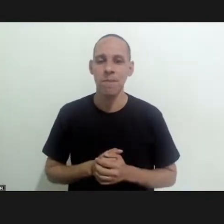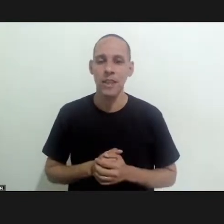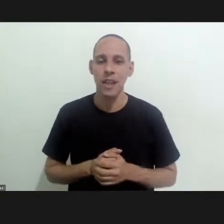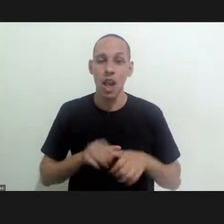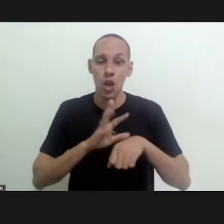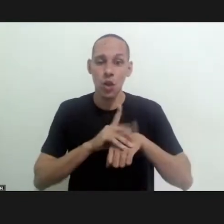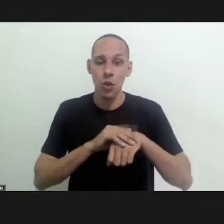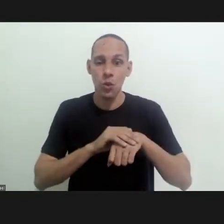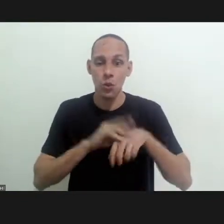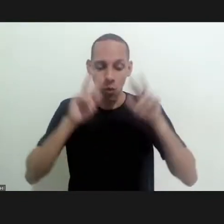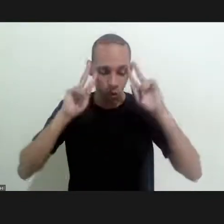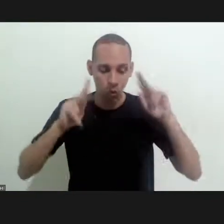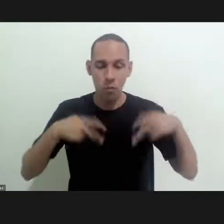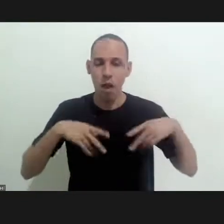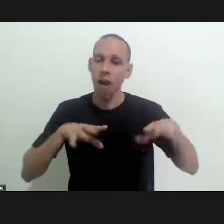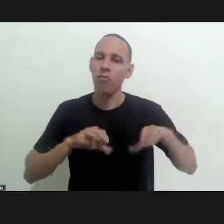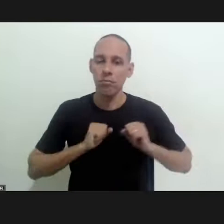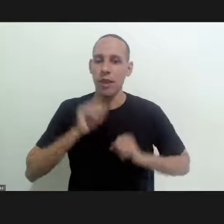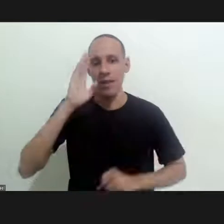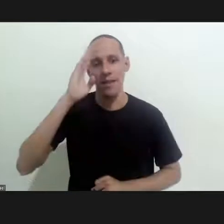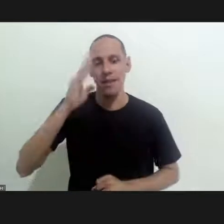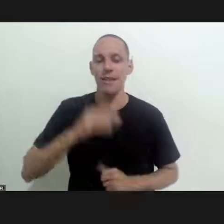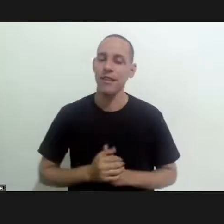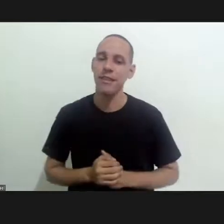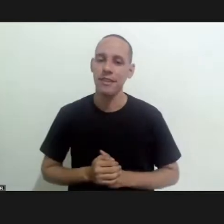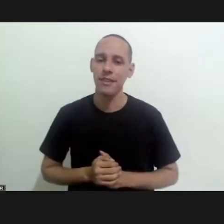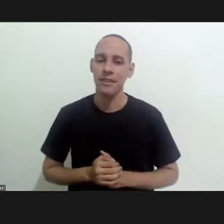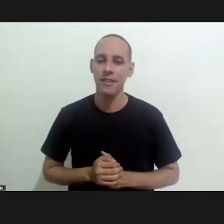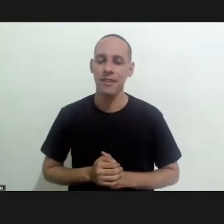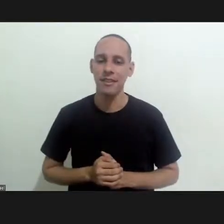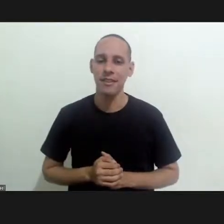the human infection as an editorial focus